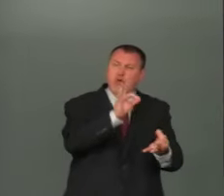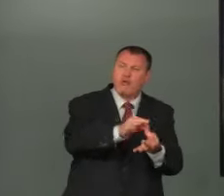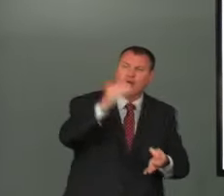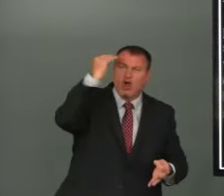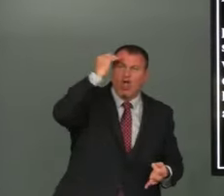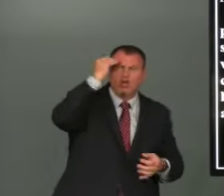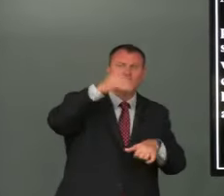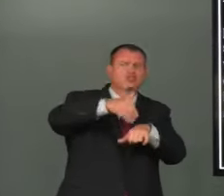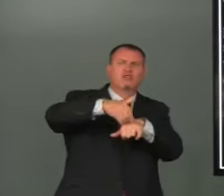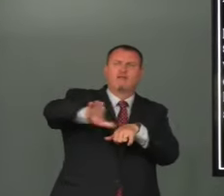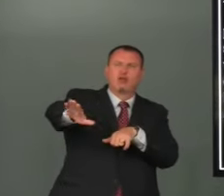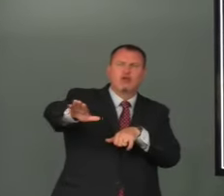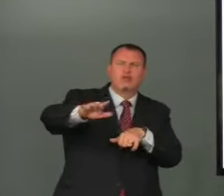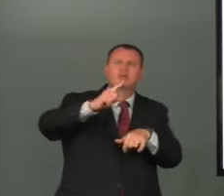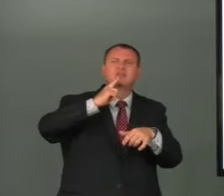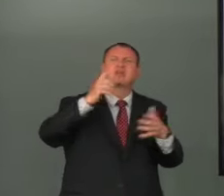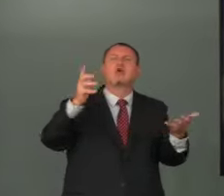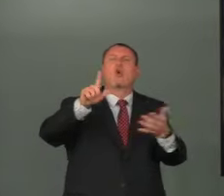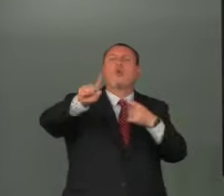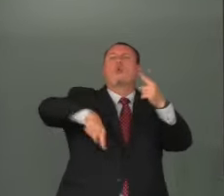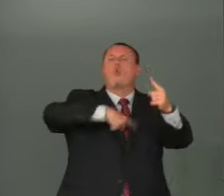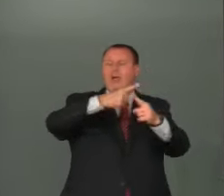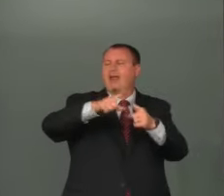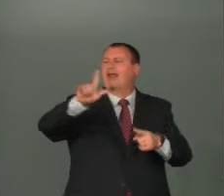here and when felix heard these things